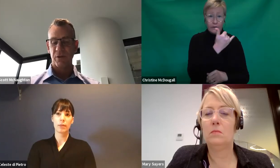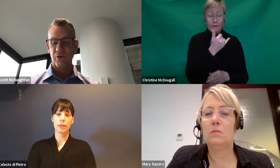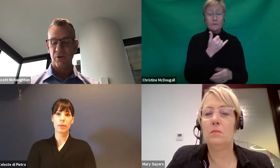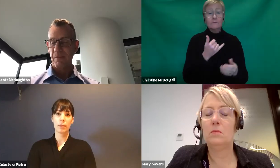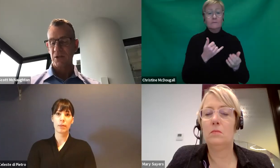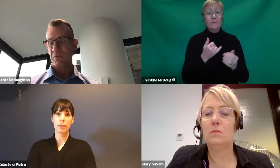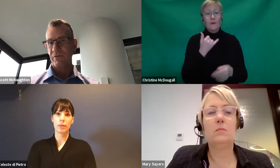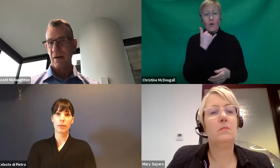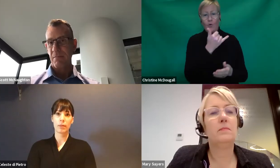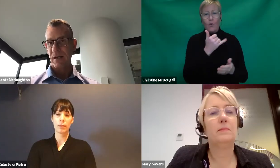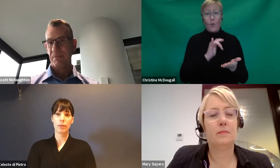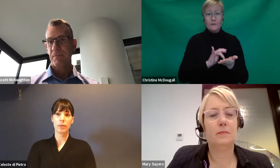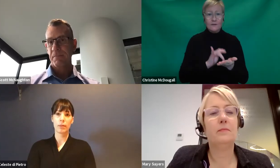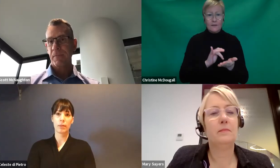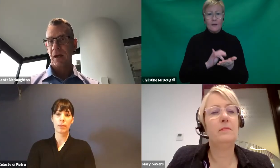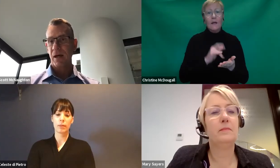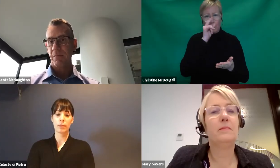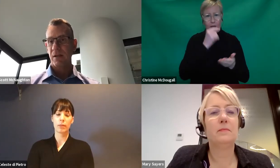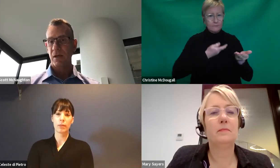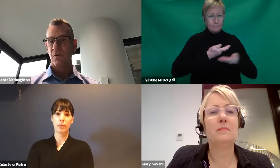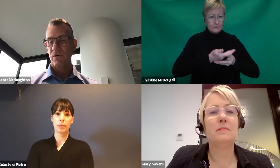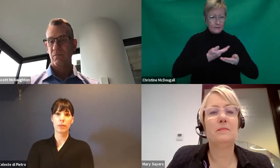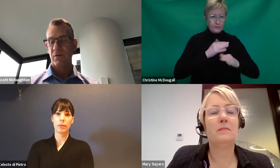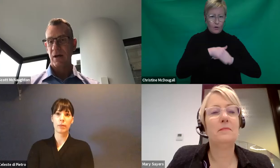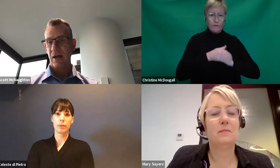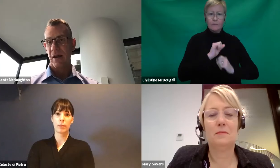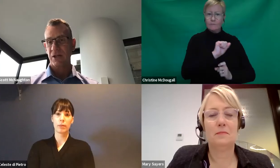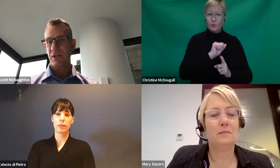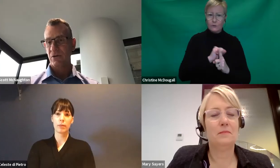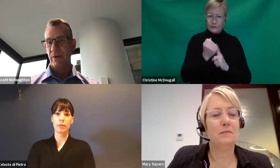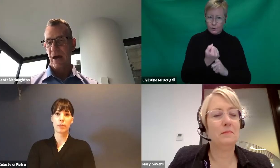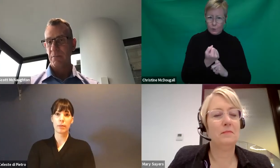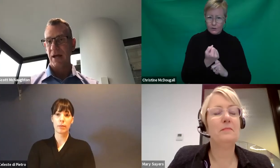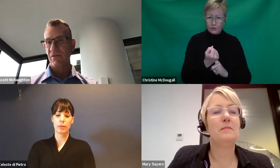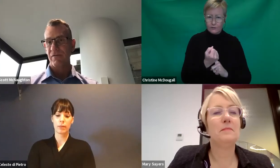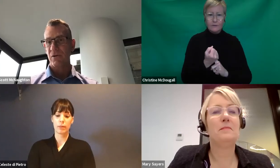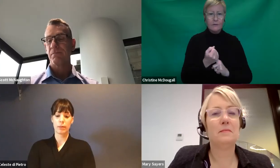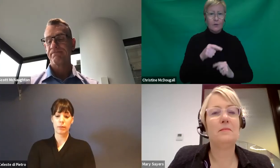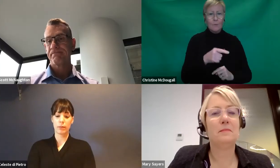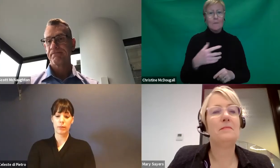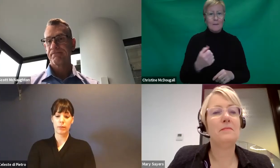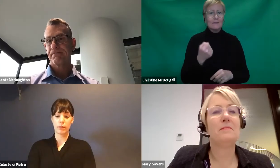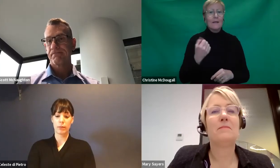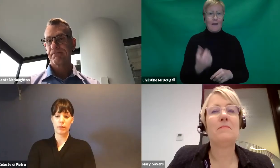review with your agreement to move that money. You, you, you can't actually do it without a plan review.